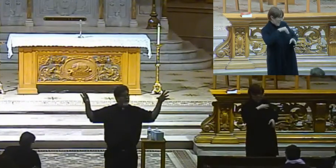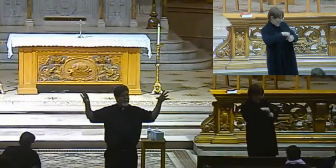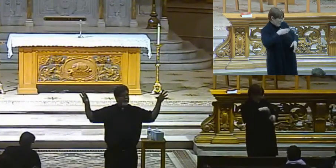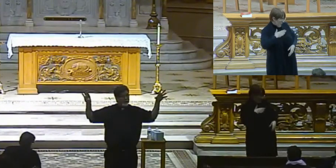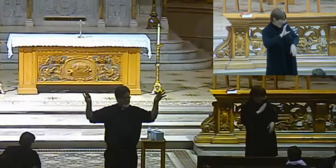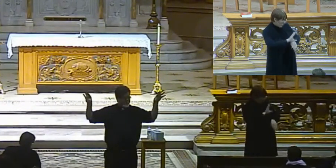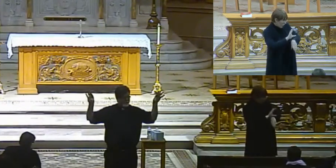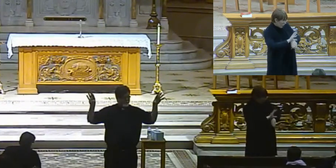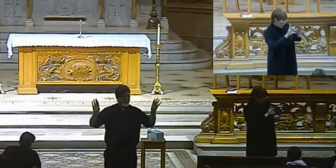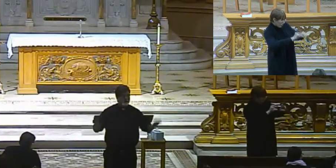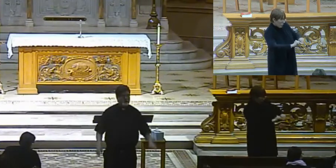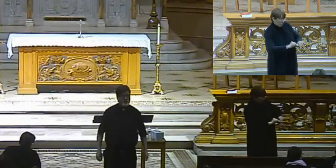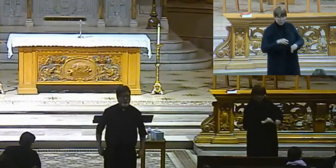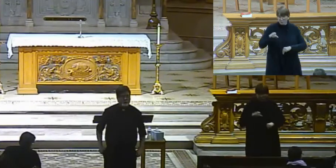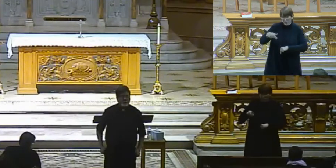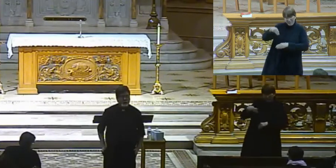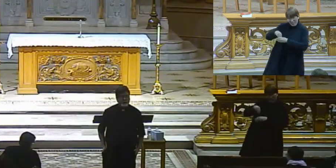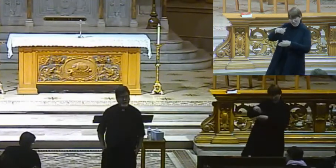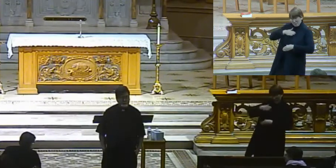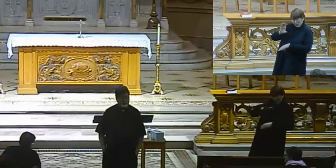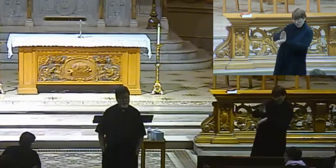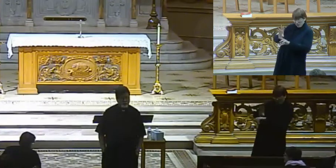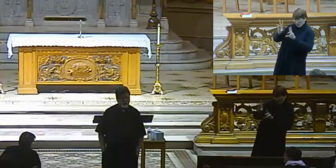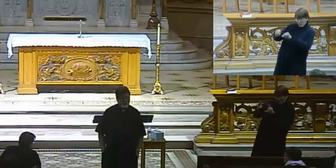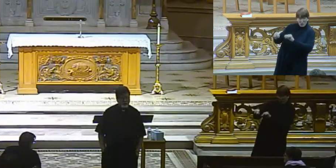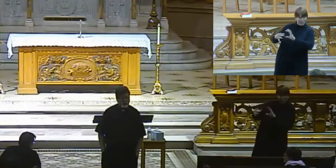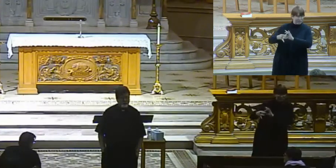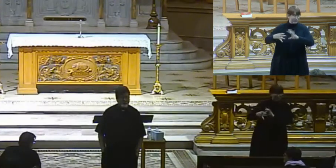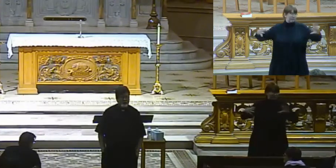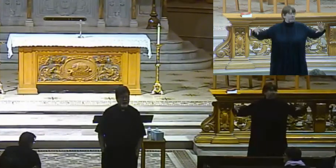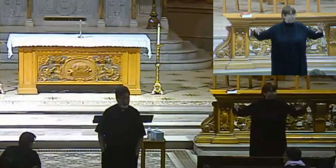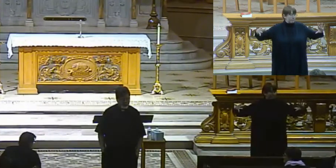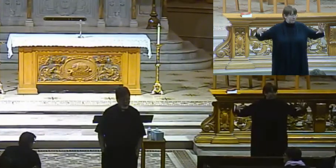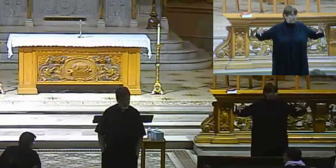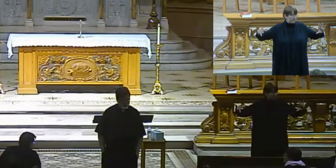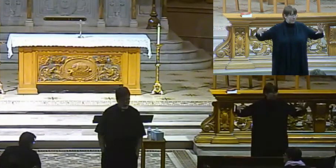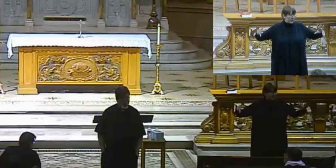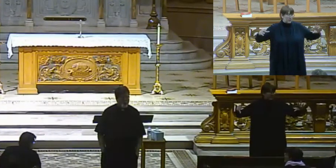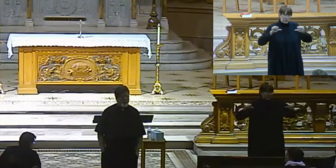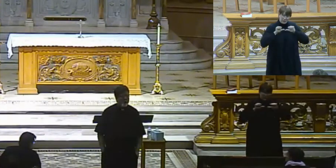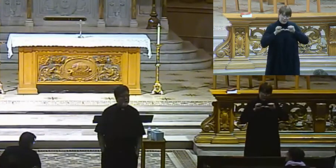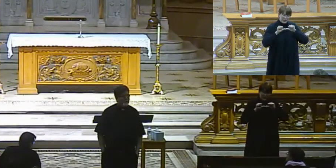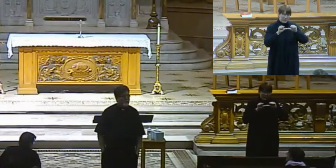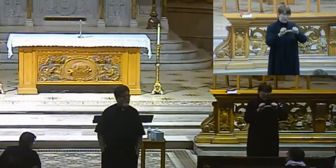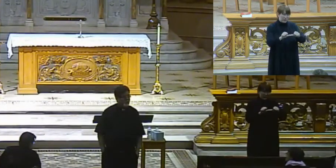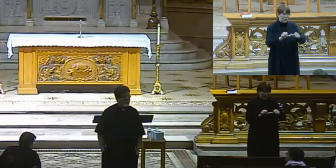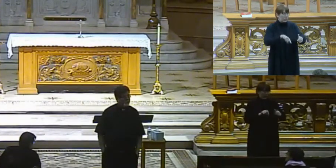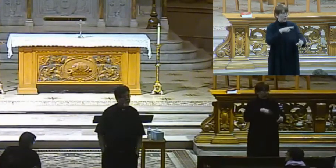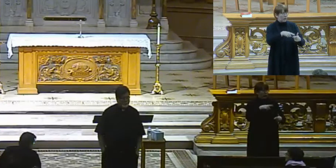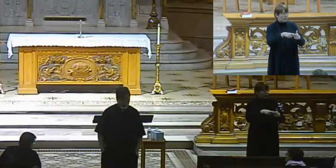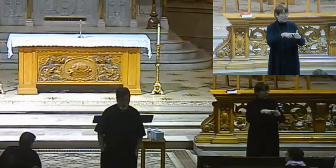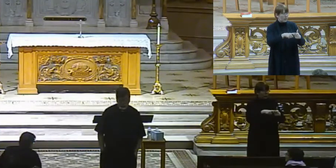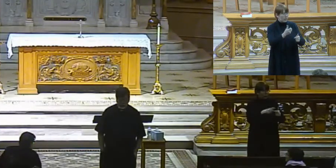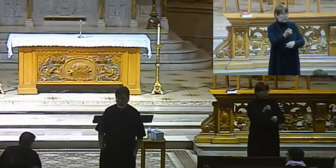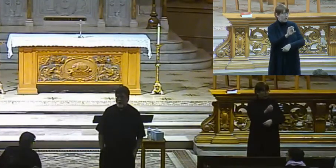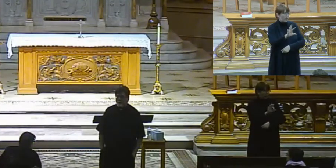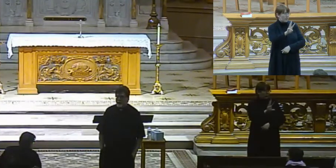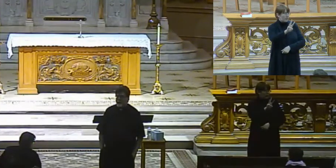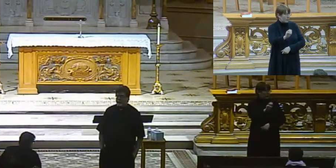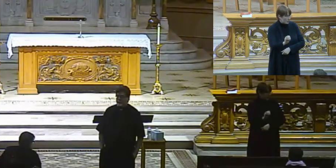Now, that excommunication was not lifted until the 1960s when Pope Paul VI